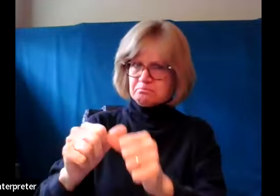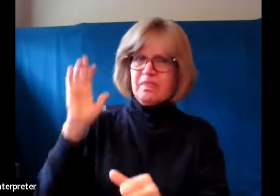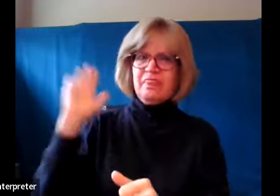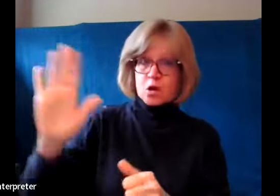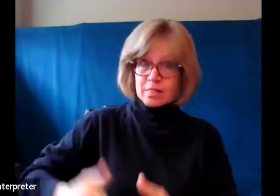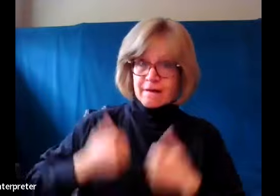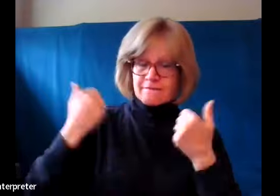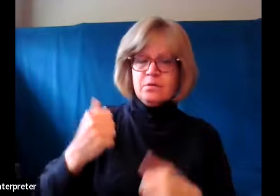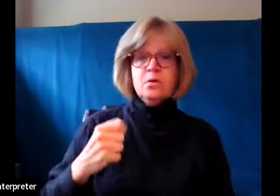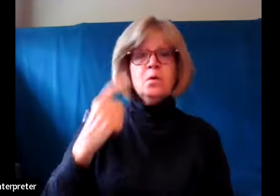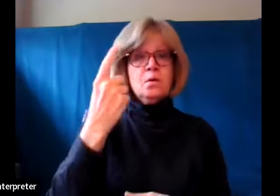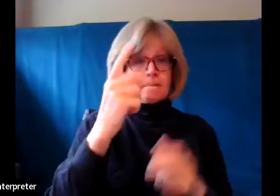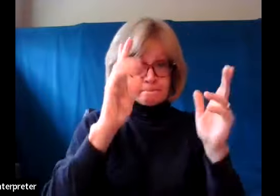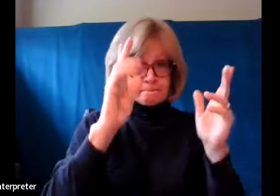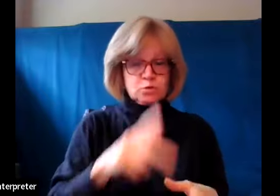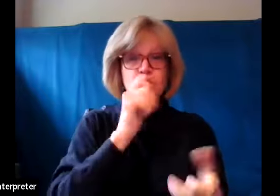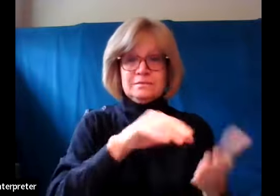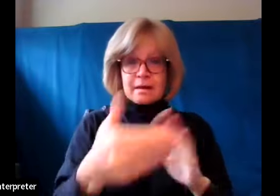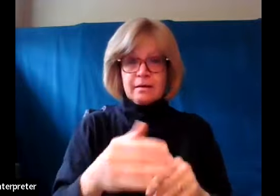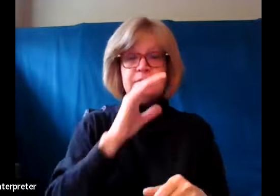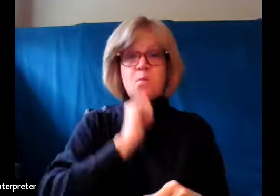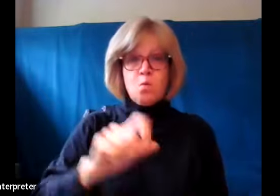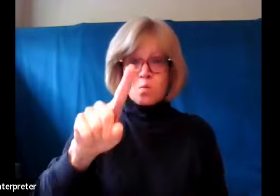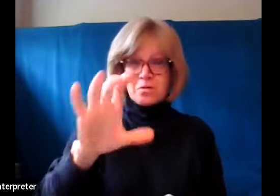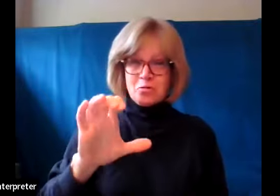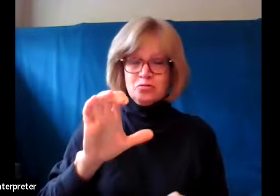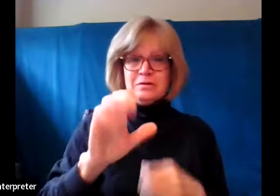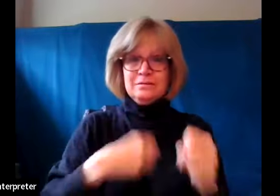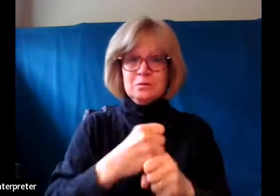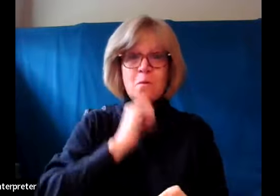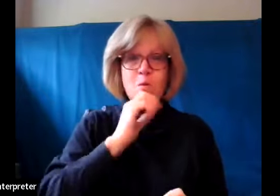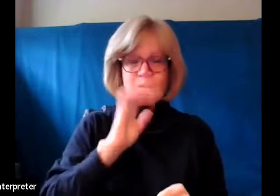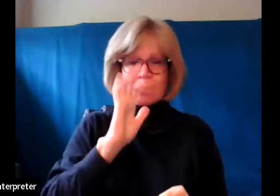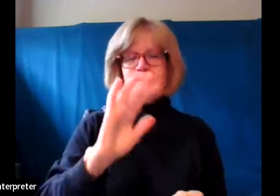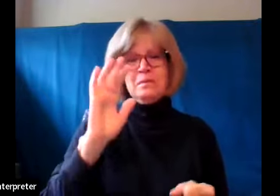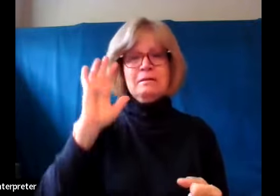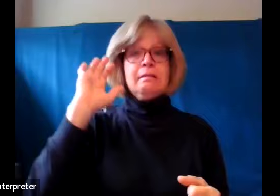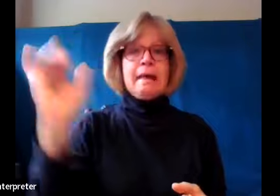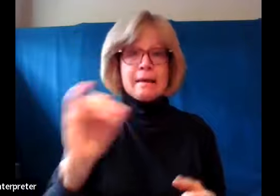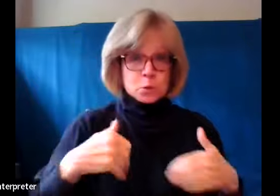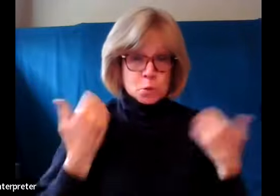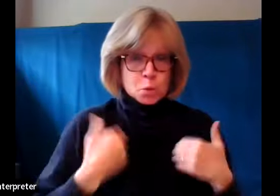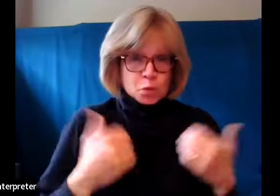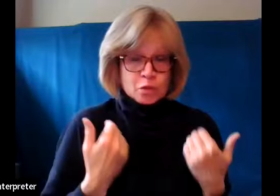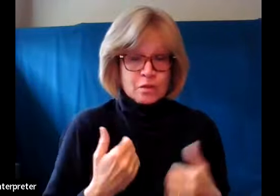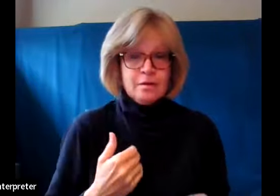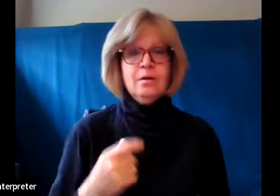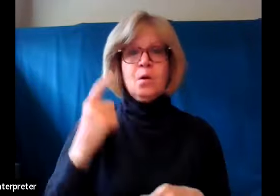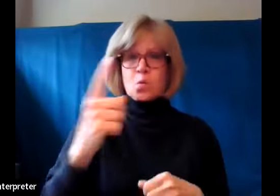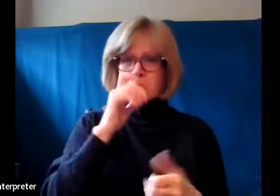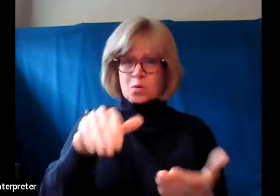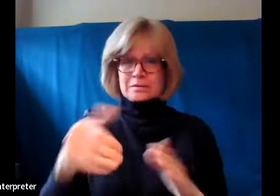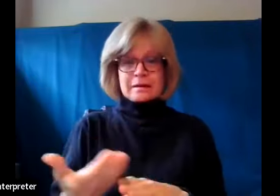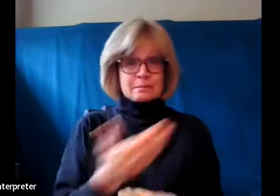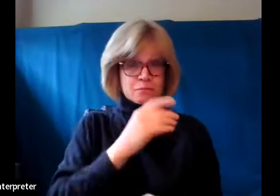who dies at a hundred years will be considered a youth, and one who falls short of a hundred will be considered accursed.